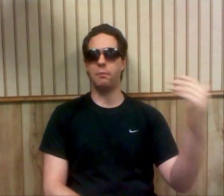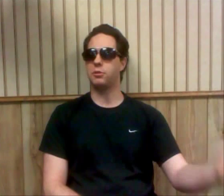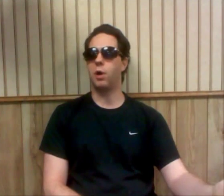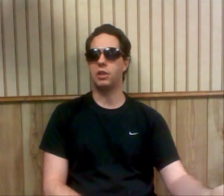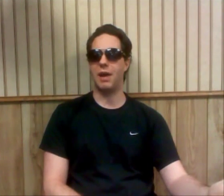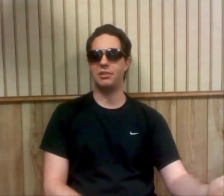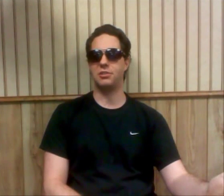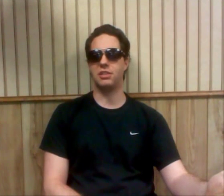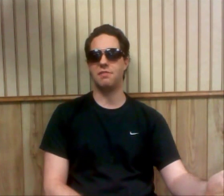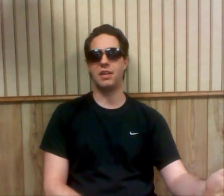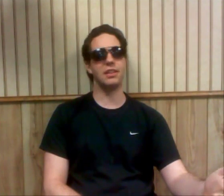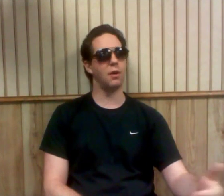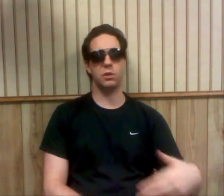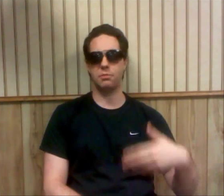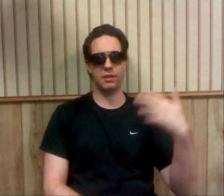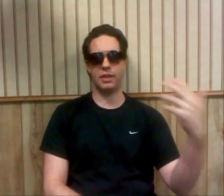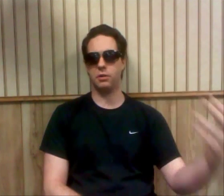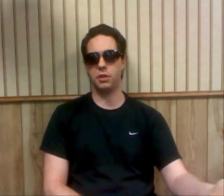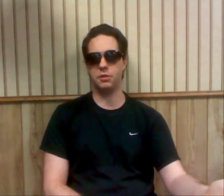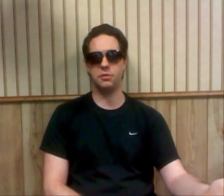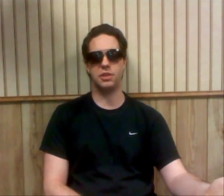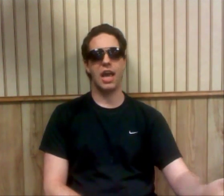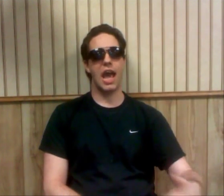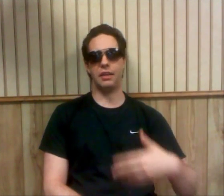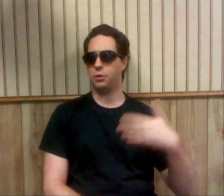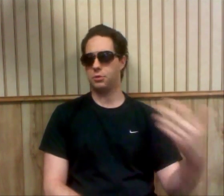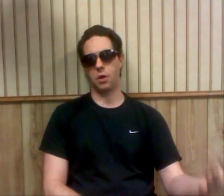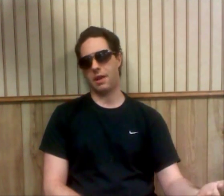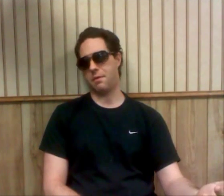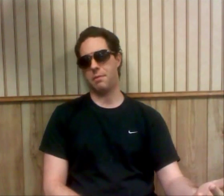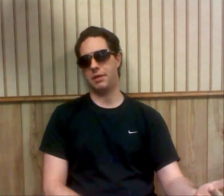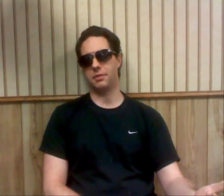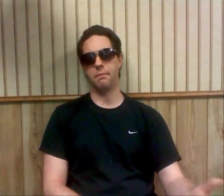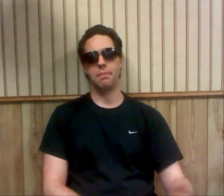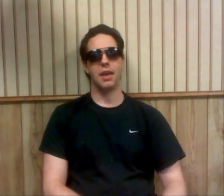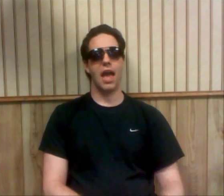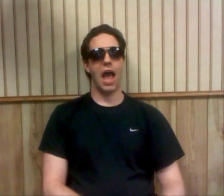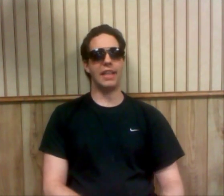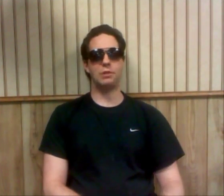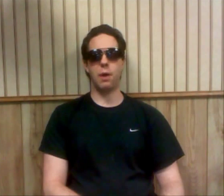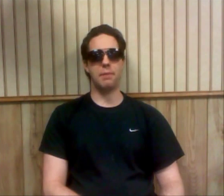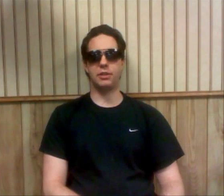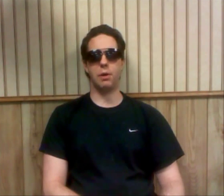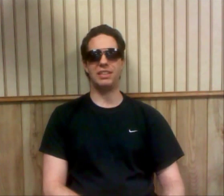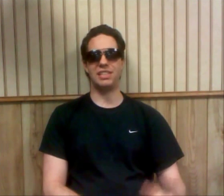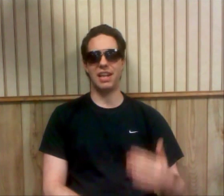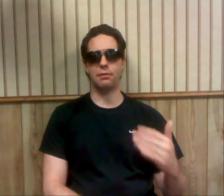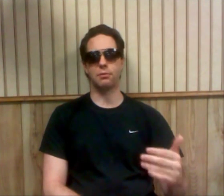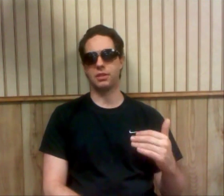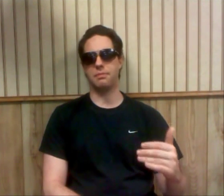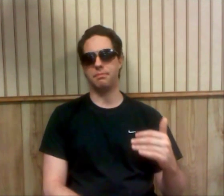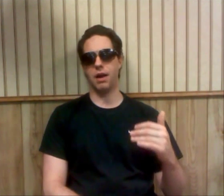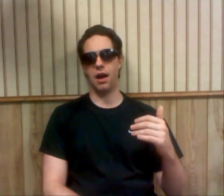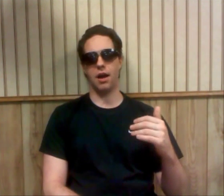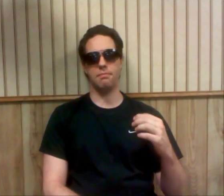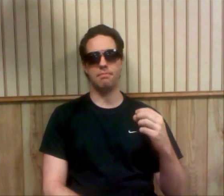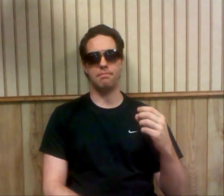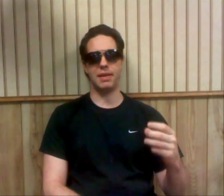couple squash matches on TV and then ultimately he'll lose and lose all that momentum. And that's why Big Show has never really been